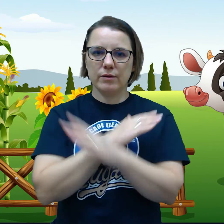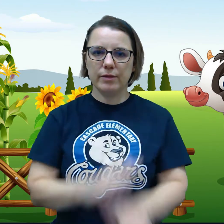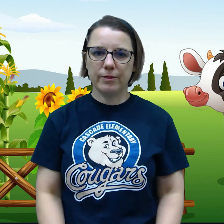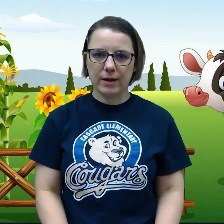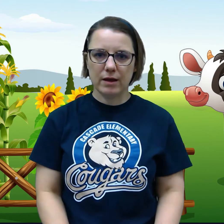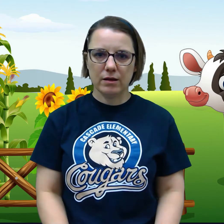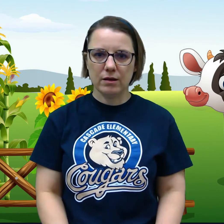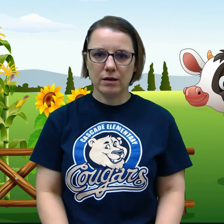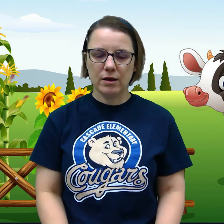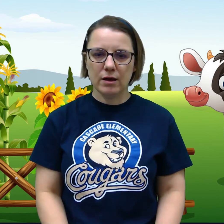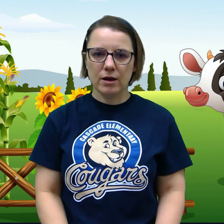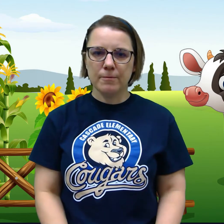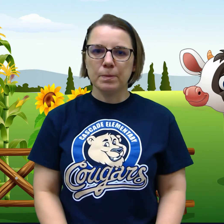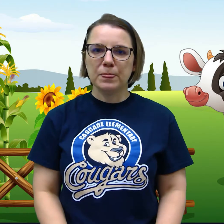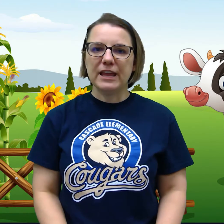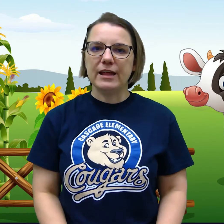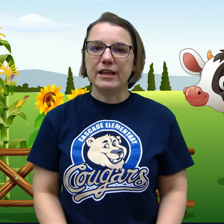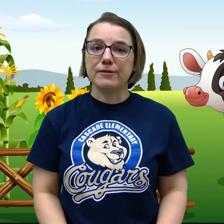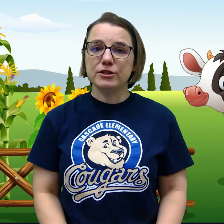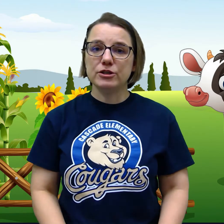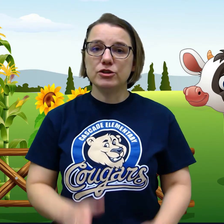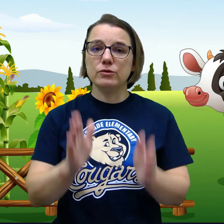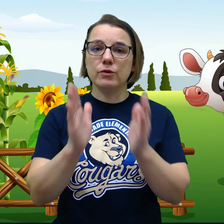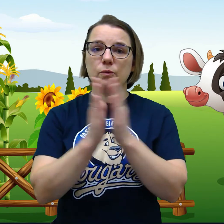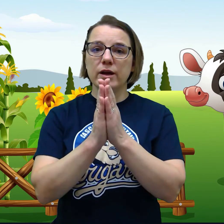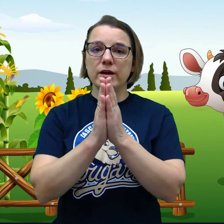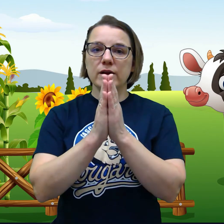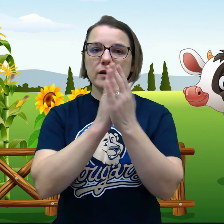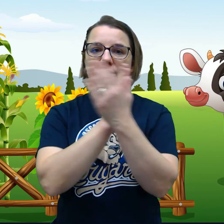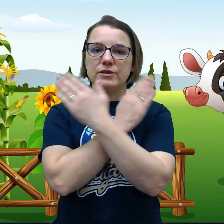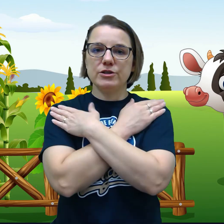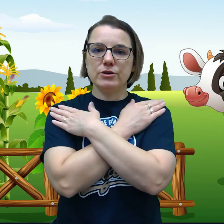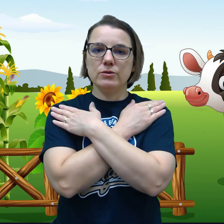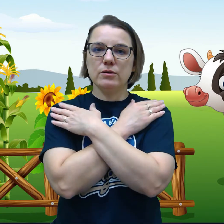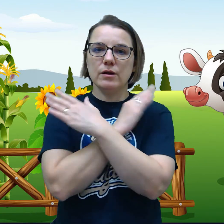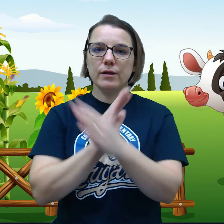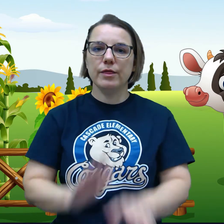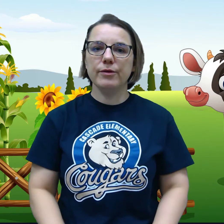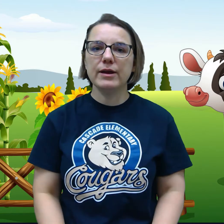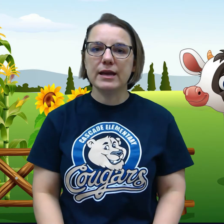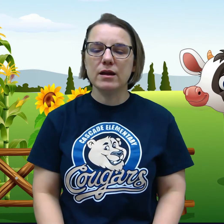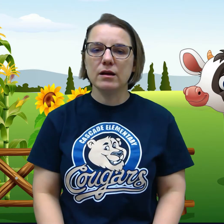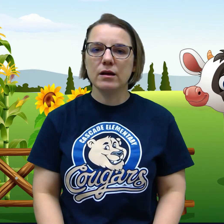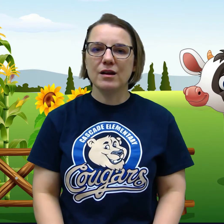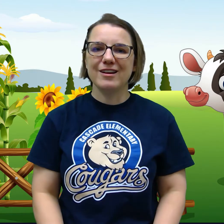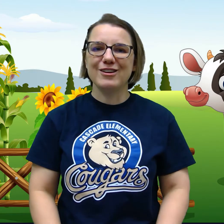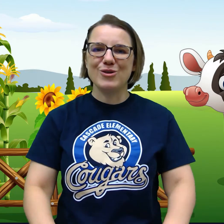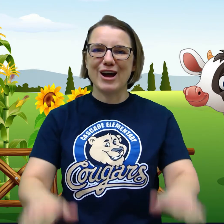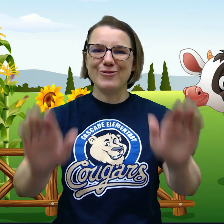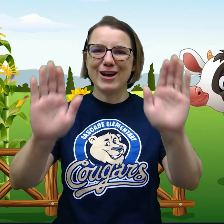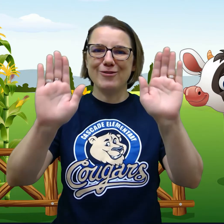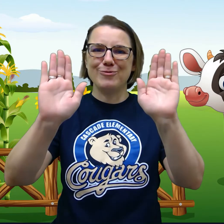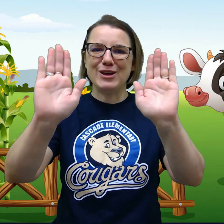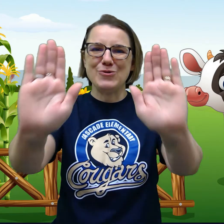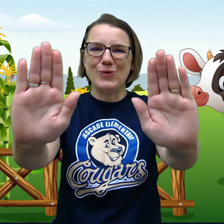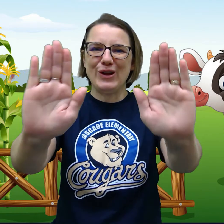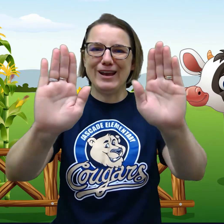three. And after you do the one, two, three, you high-five me. One,